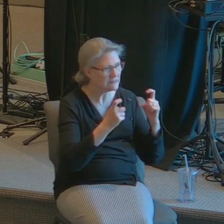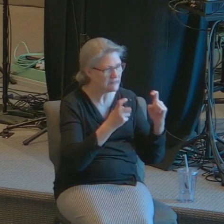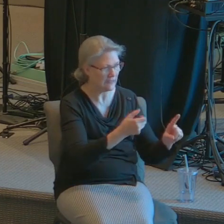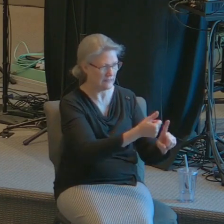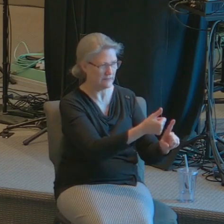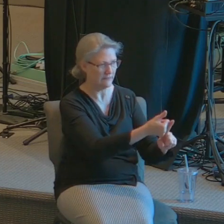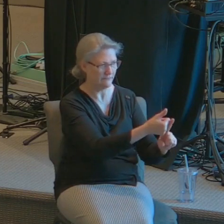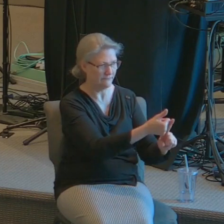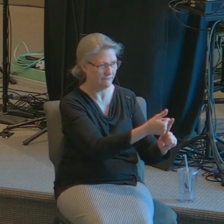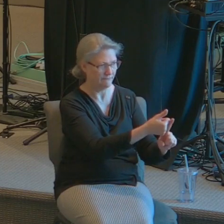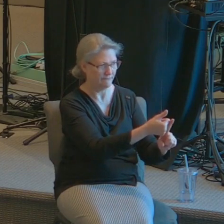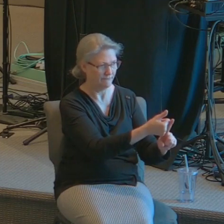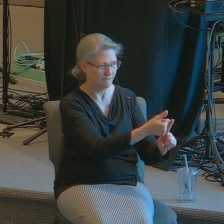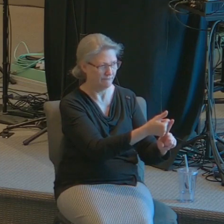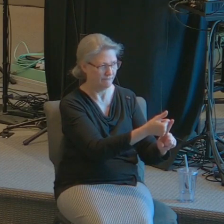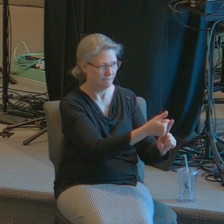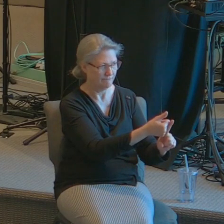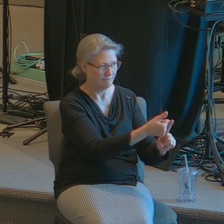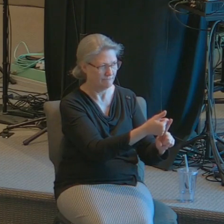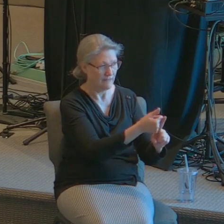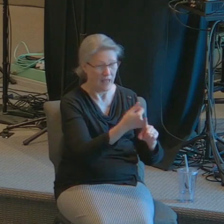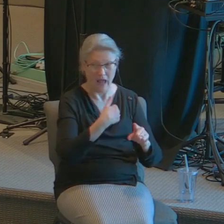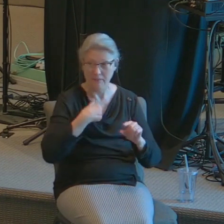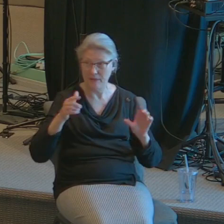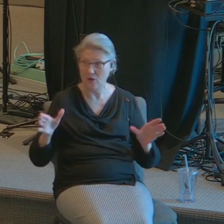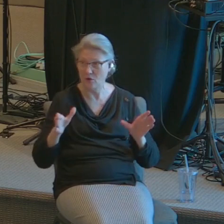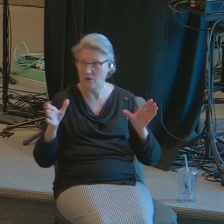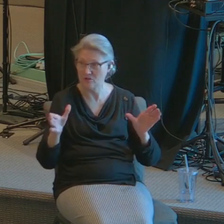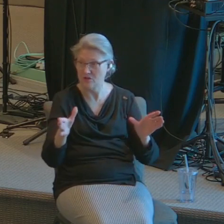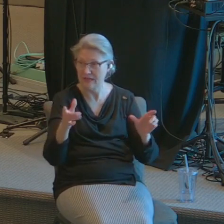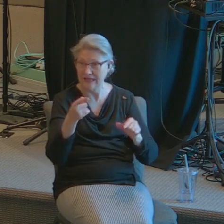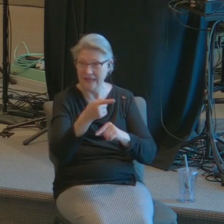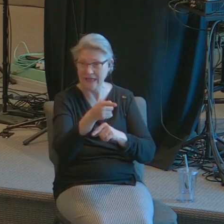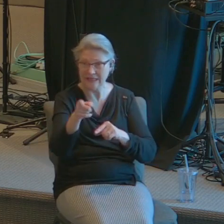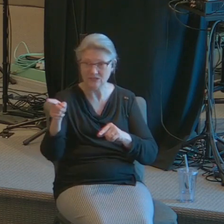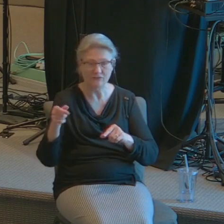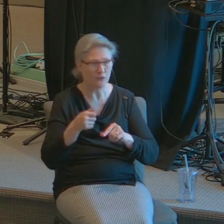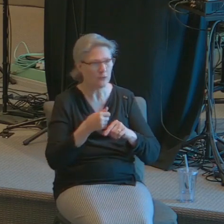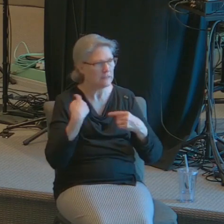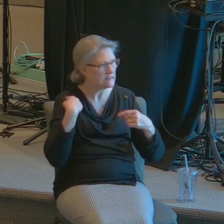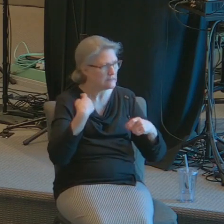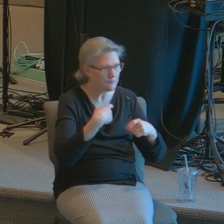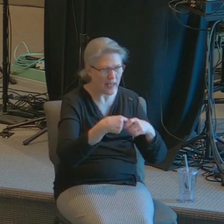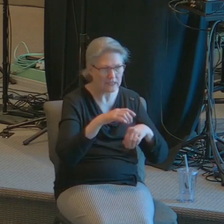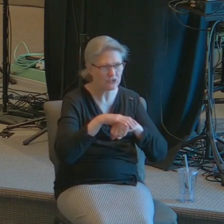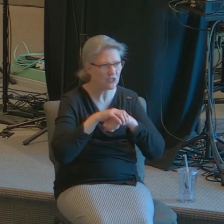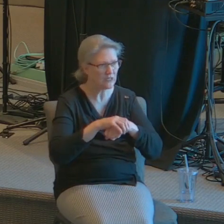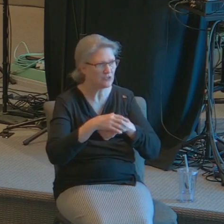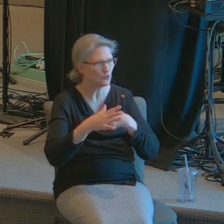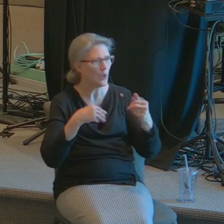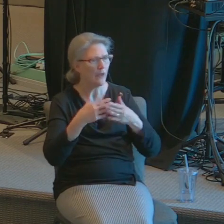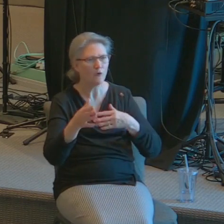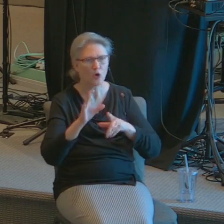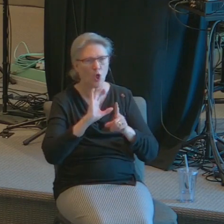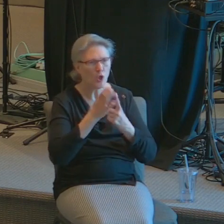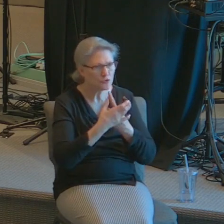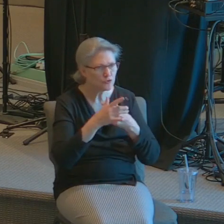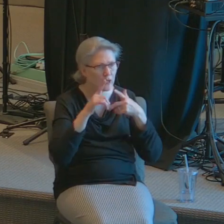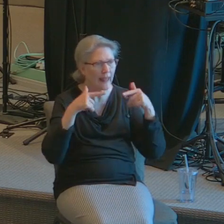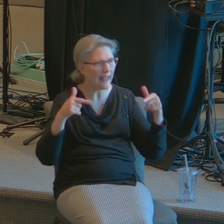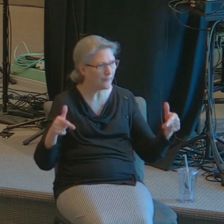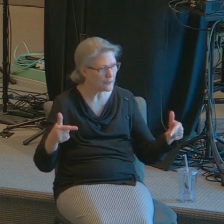and I'm encouraging each of you Spanish English or whatever culture whatever language